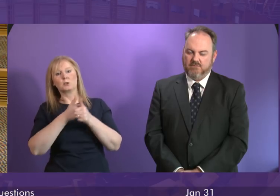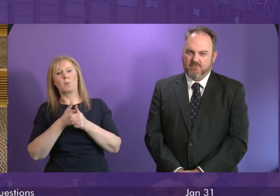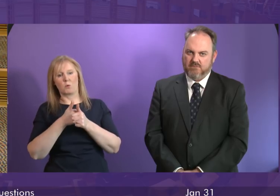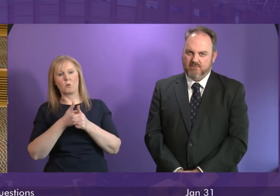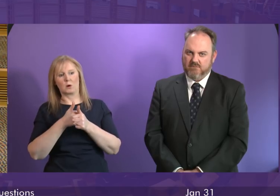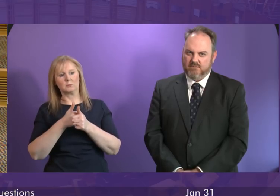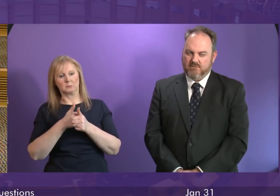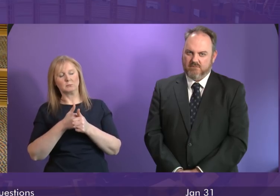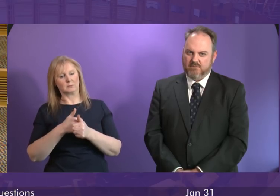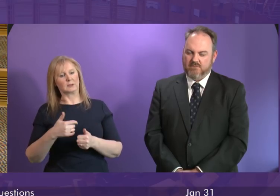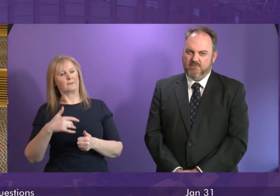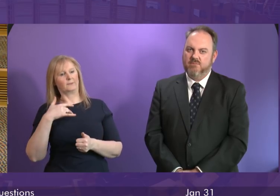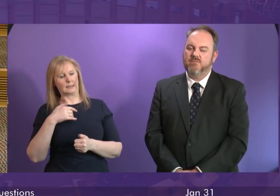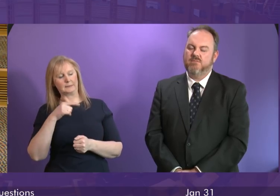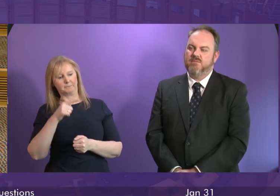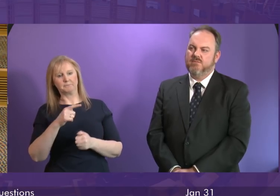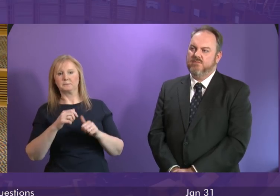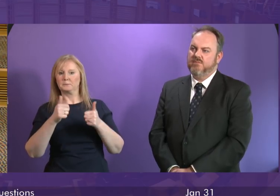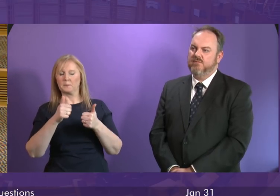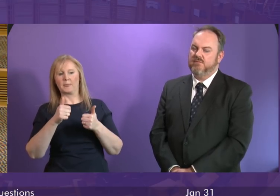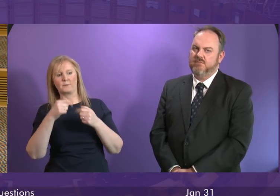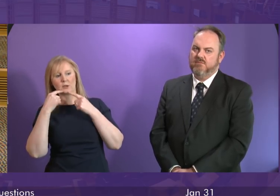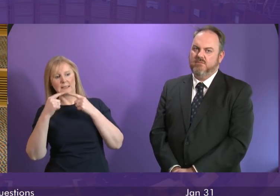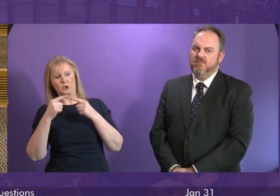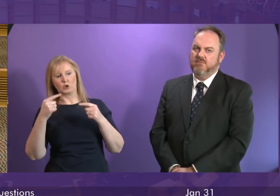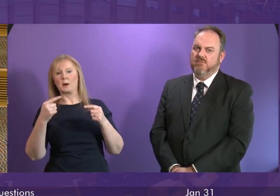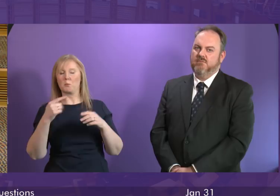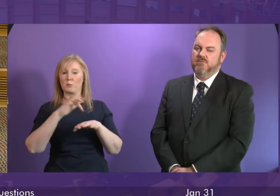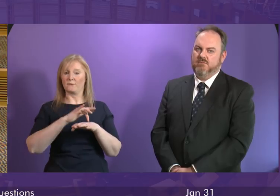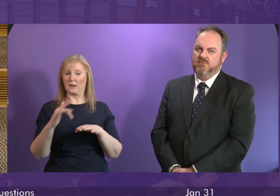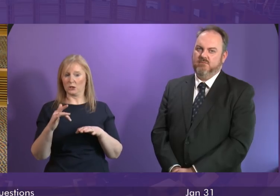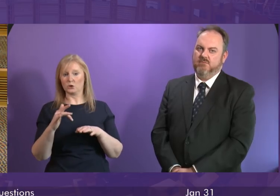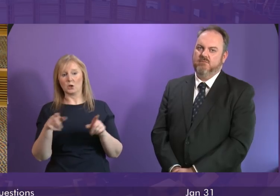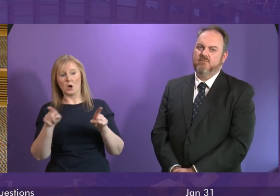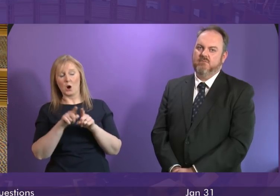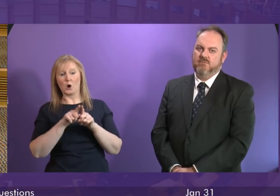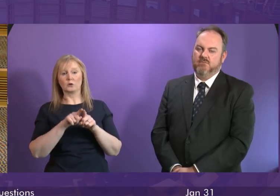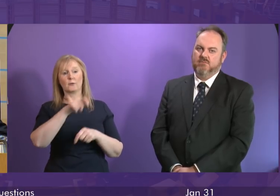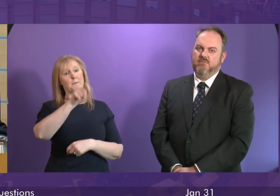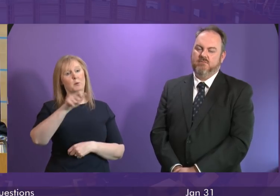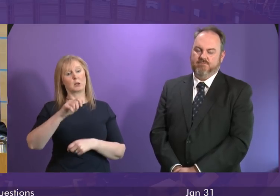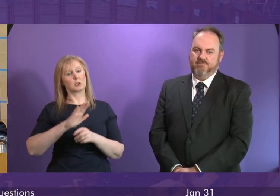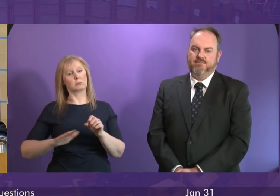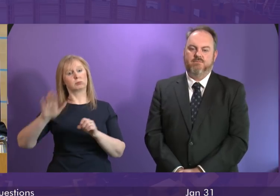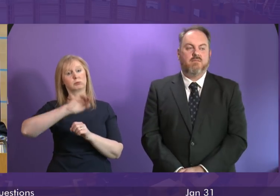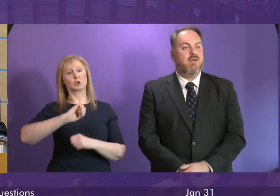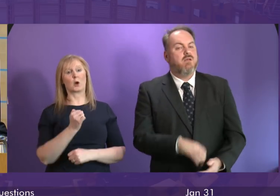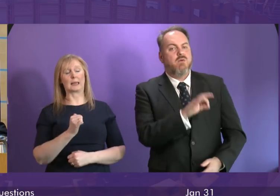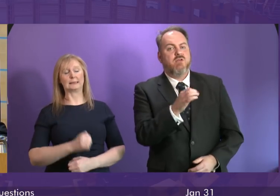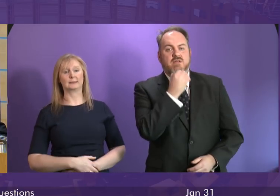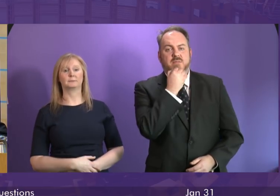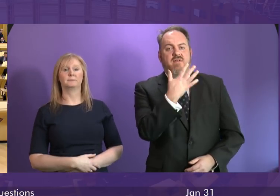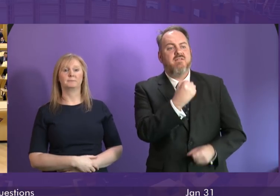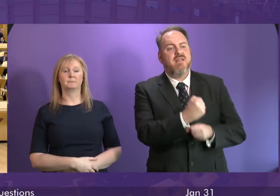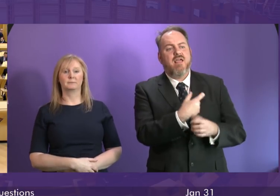deal because I believe it in the interest of the teaching profession and it is in the interest of pupils the length and breadth of the country question number five